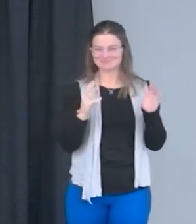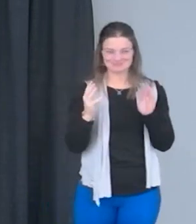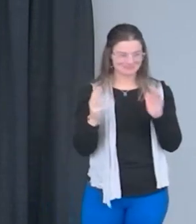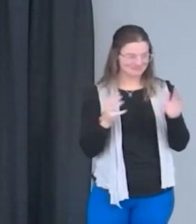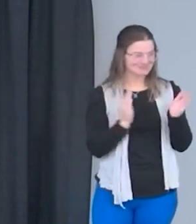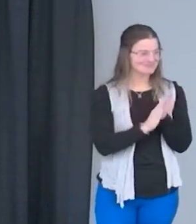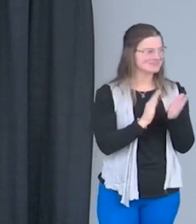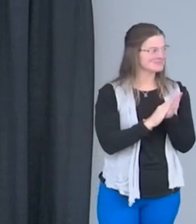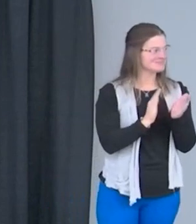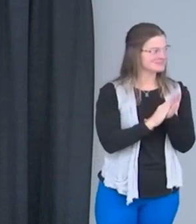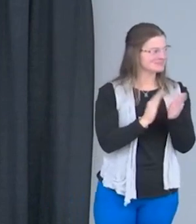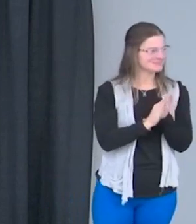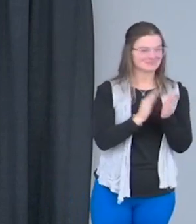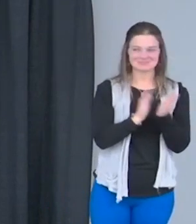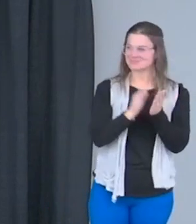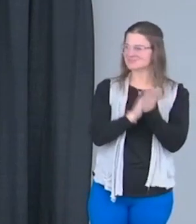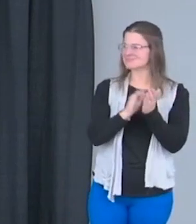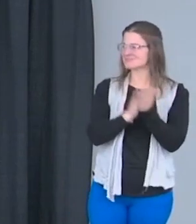Thank you, Wesley.